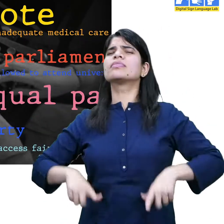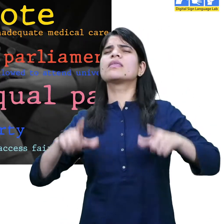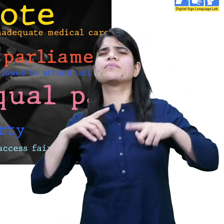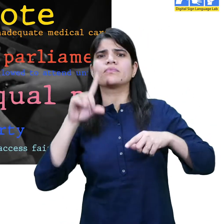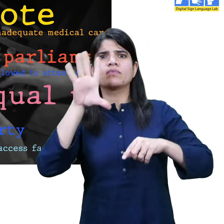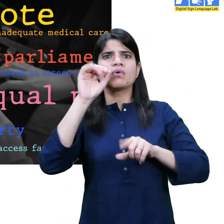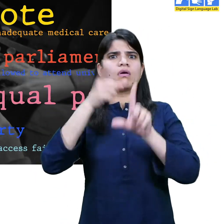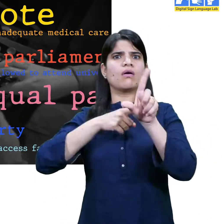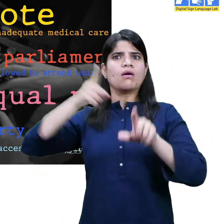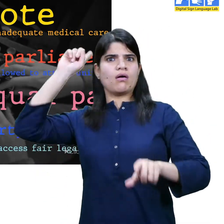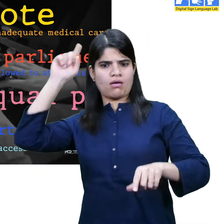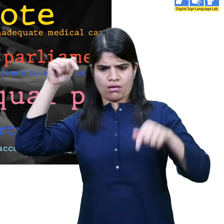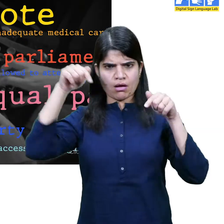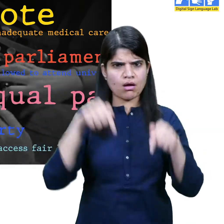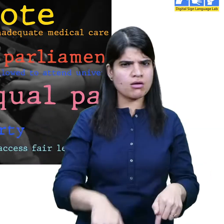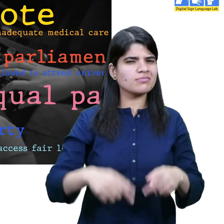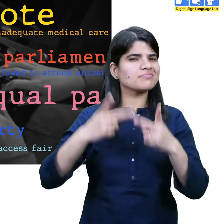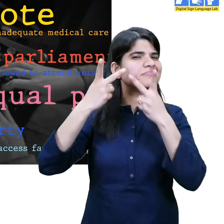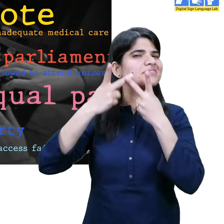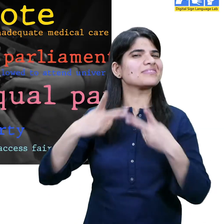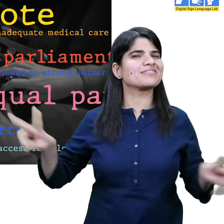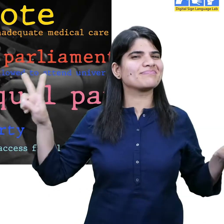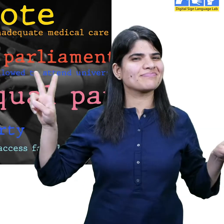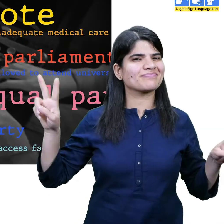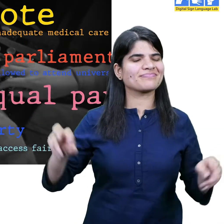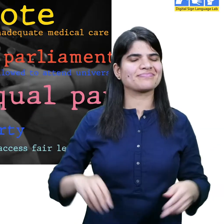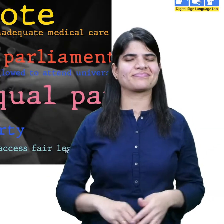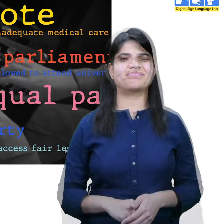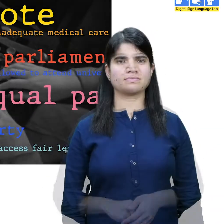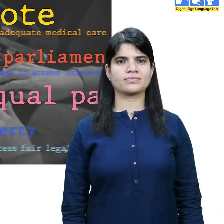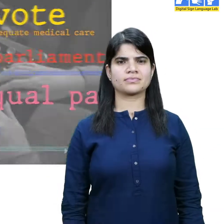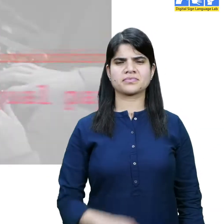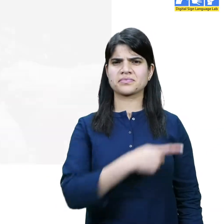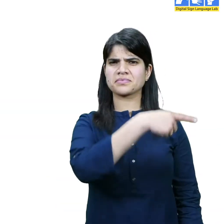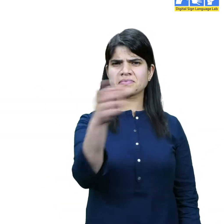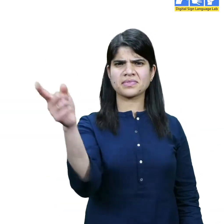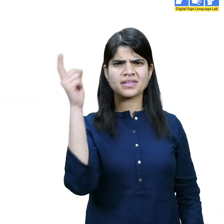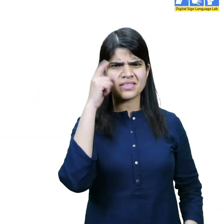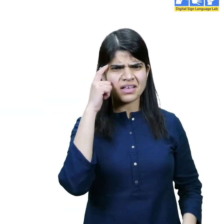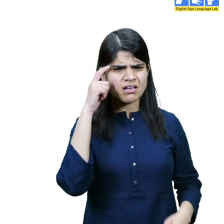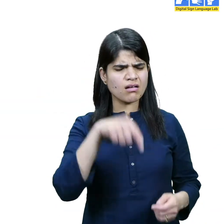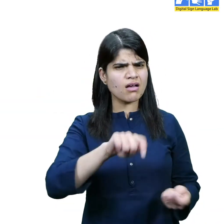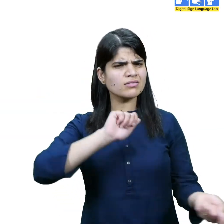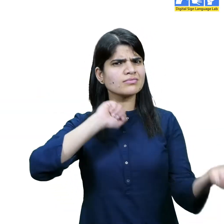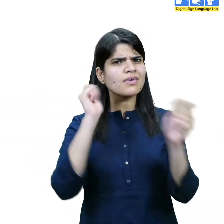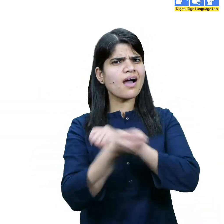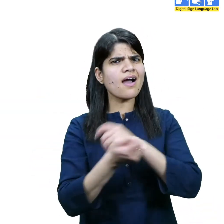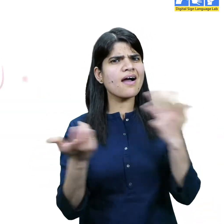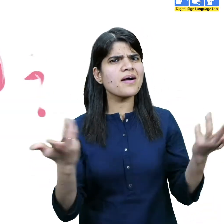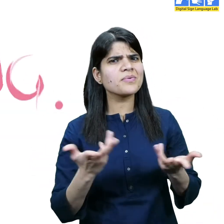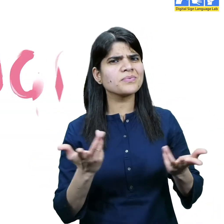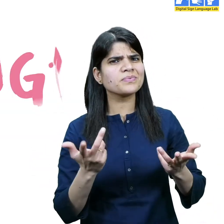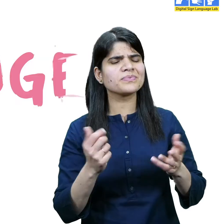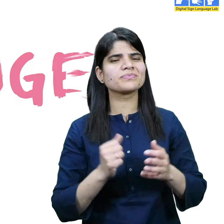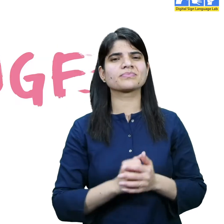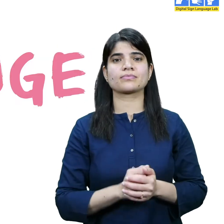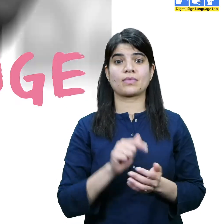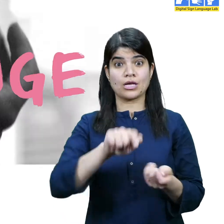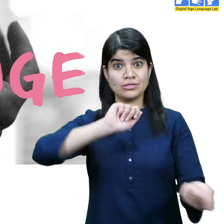in a very different world to what we know now. So how did things change? Someone